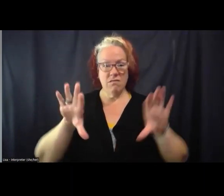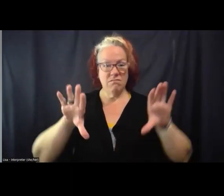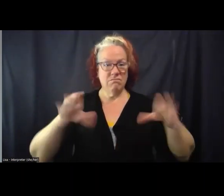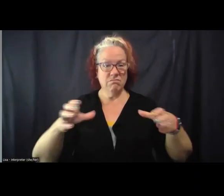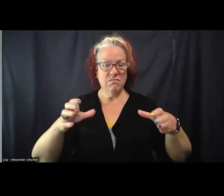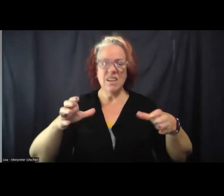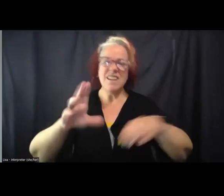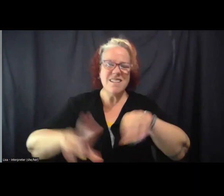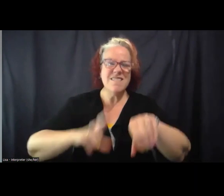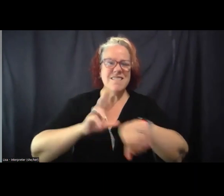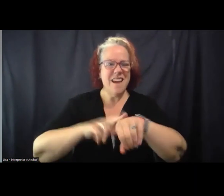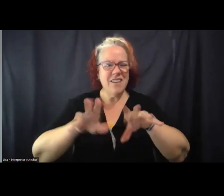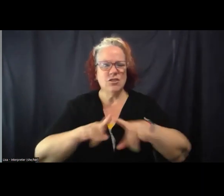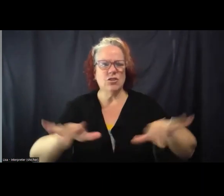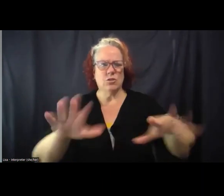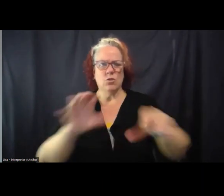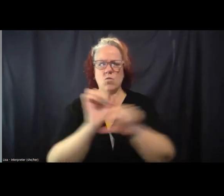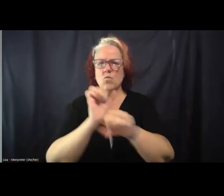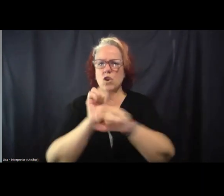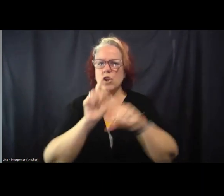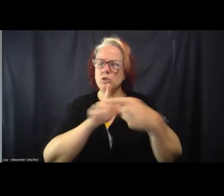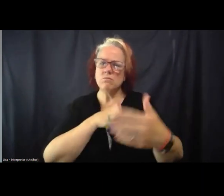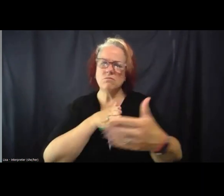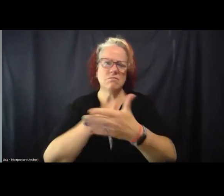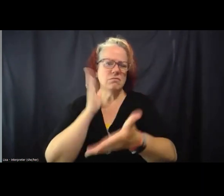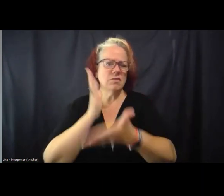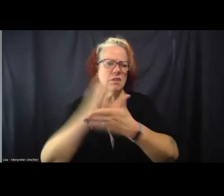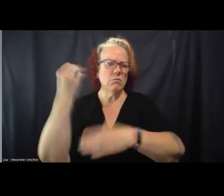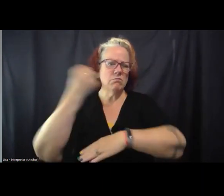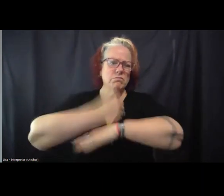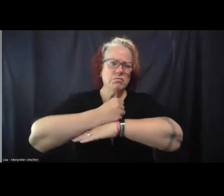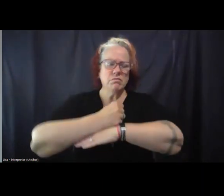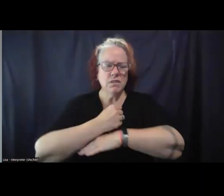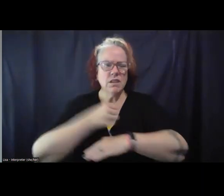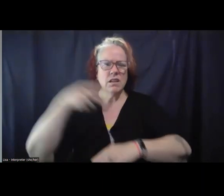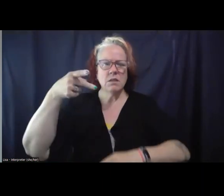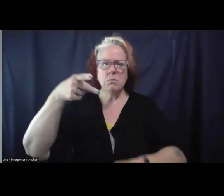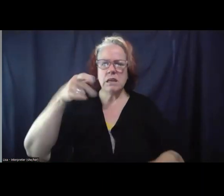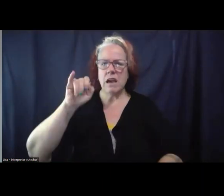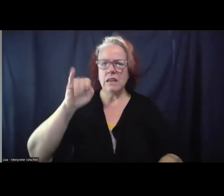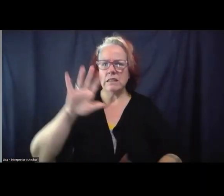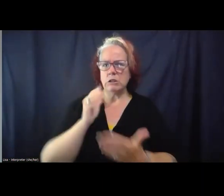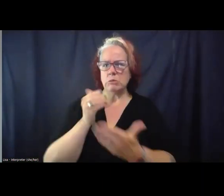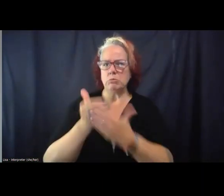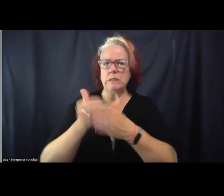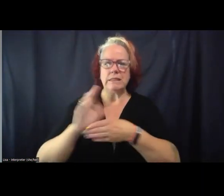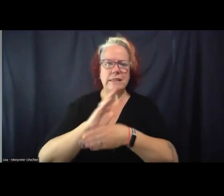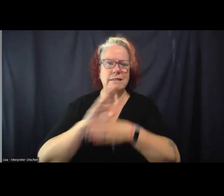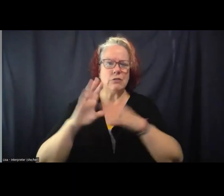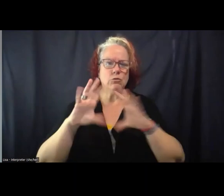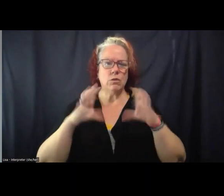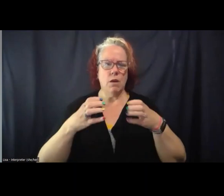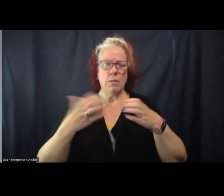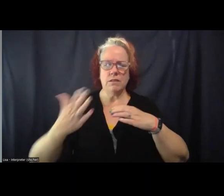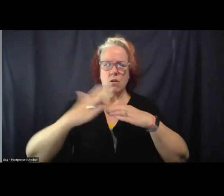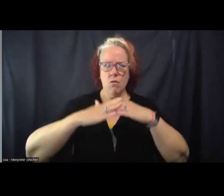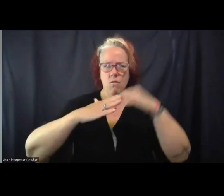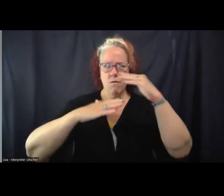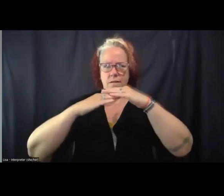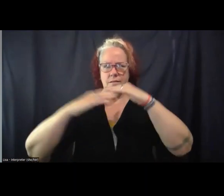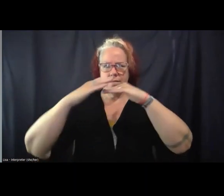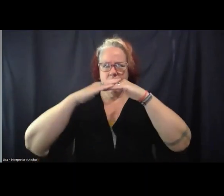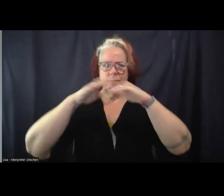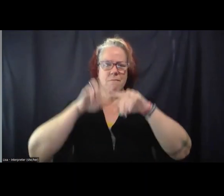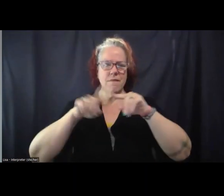working to abolish the prison industrial complex, or PIC, which is the overlapping interest between